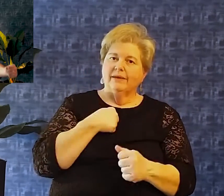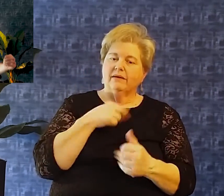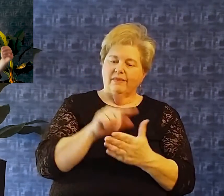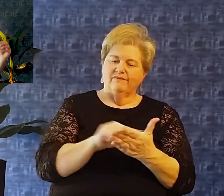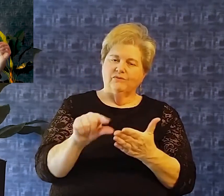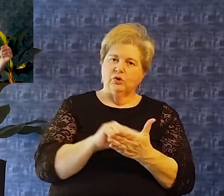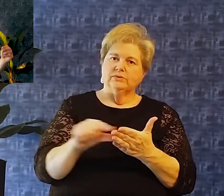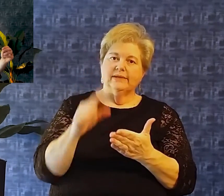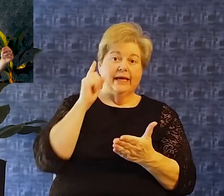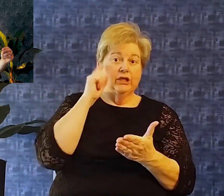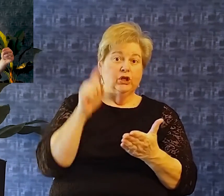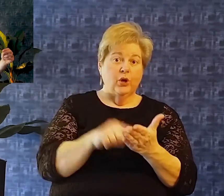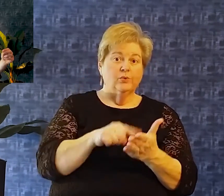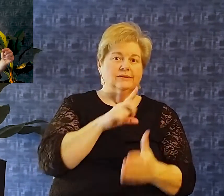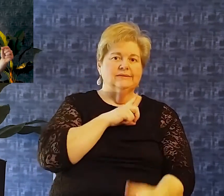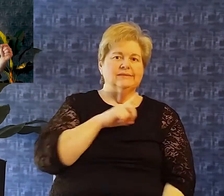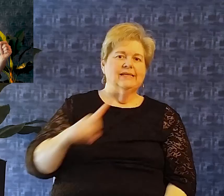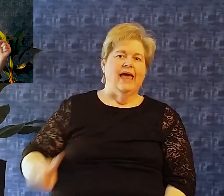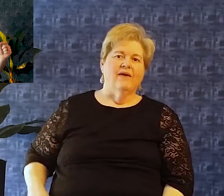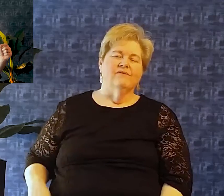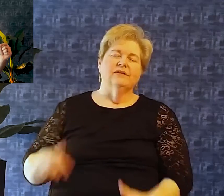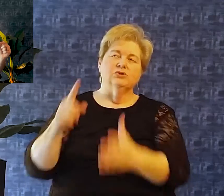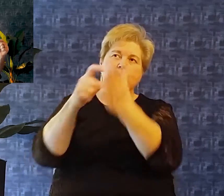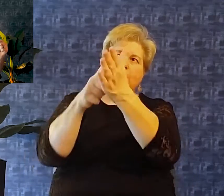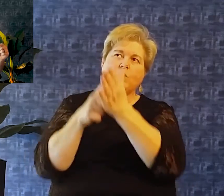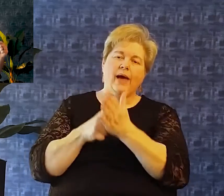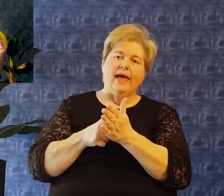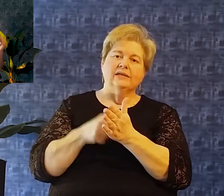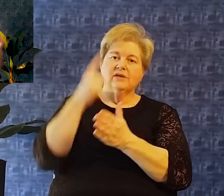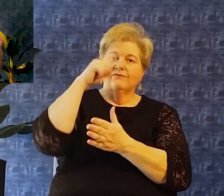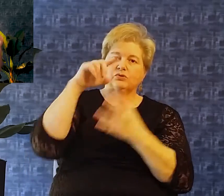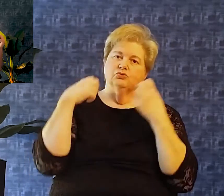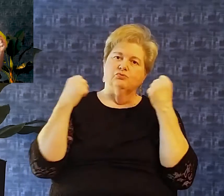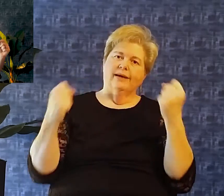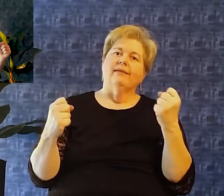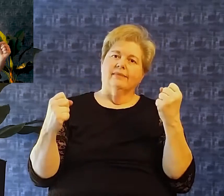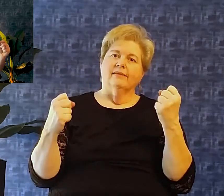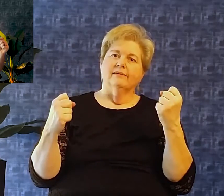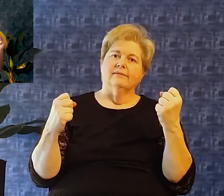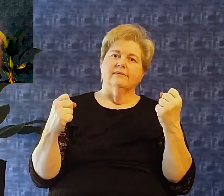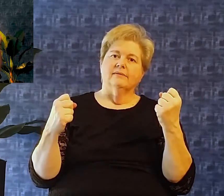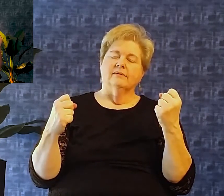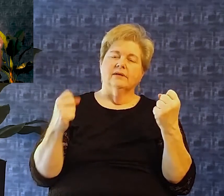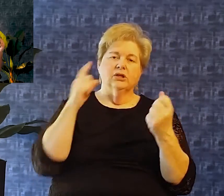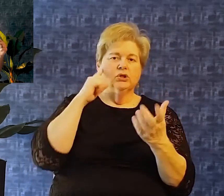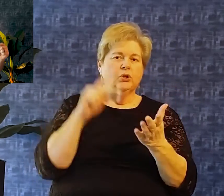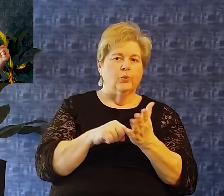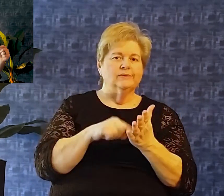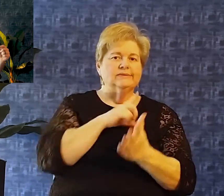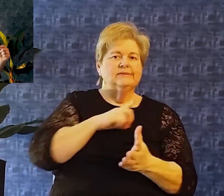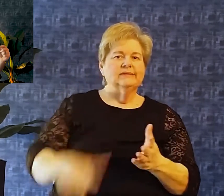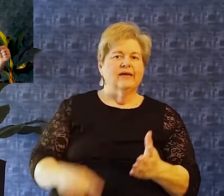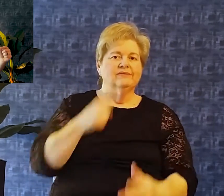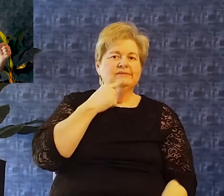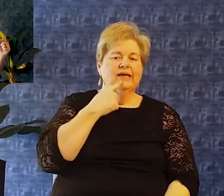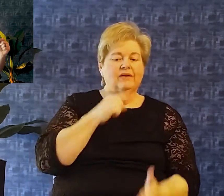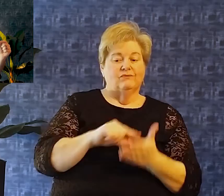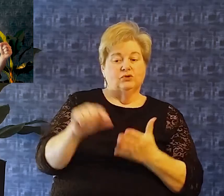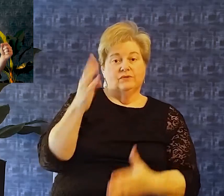I want you to read with me these verses and notice david's petition for strength Notice what david